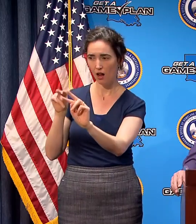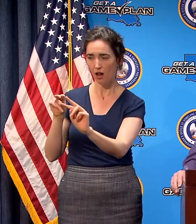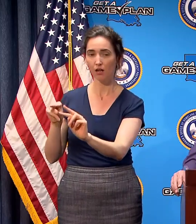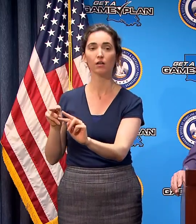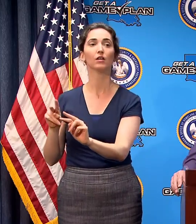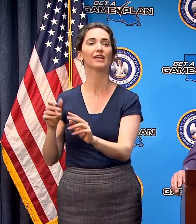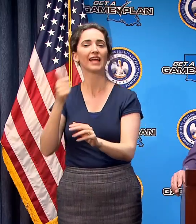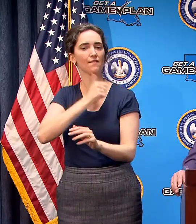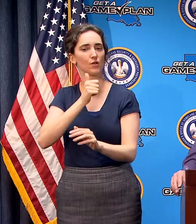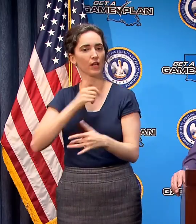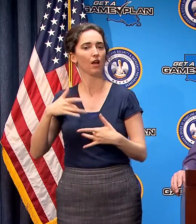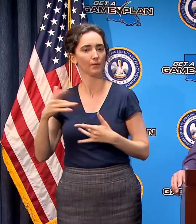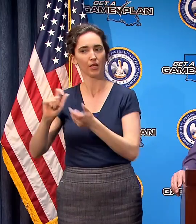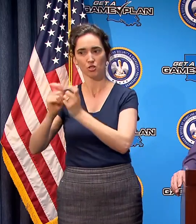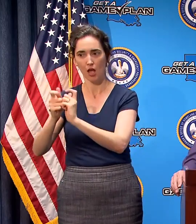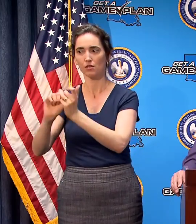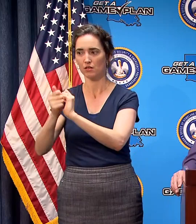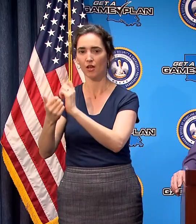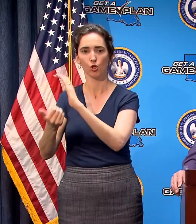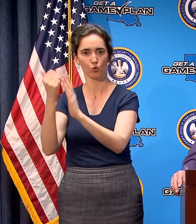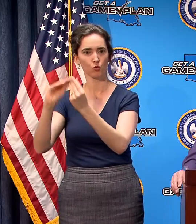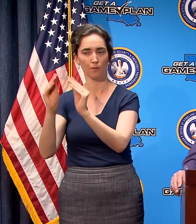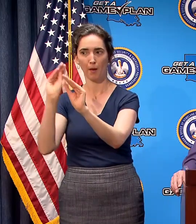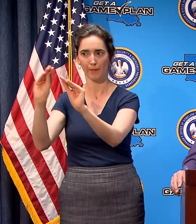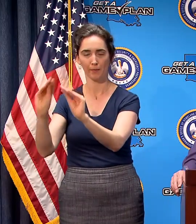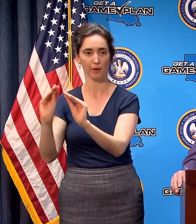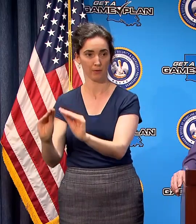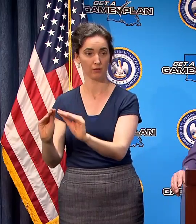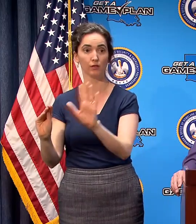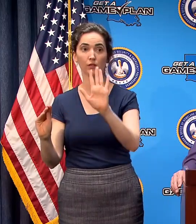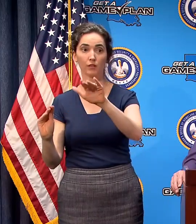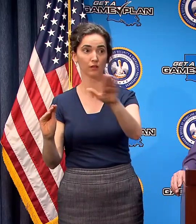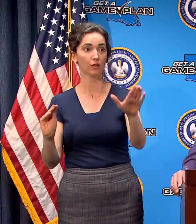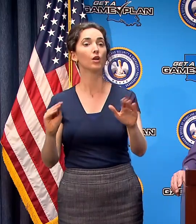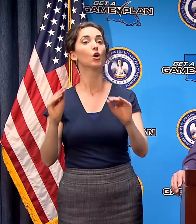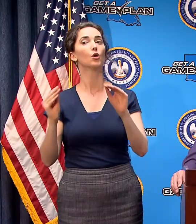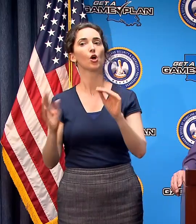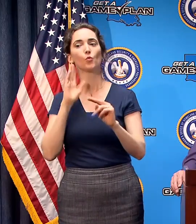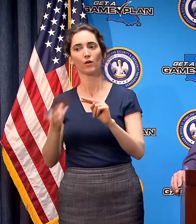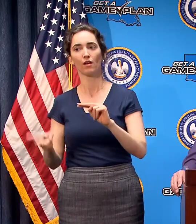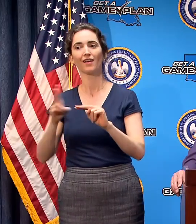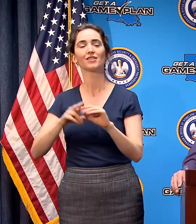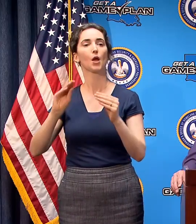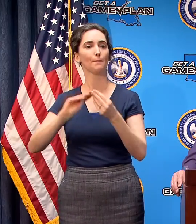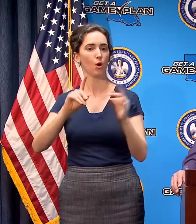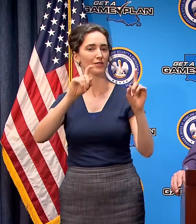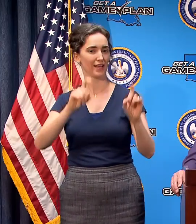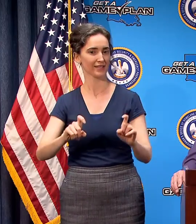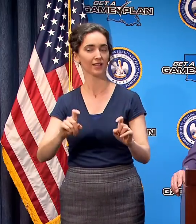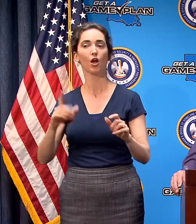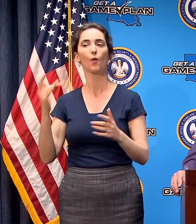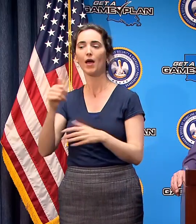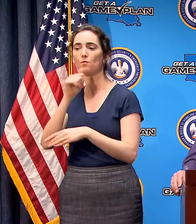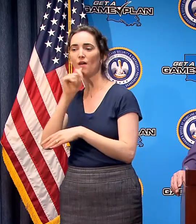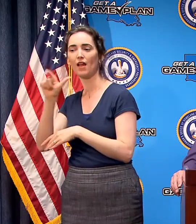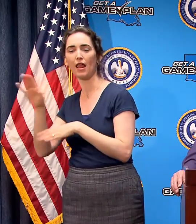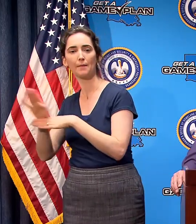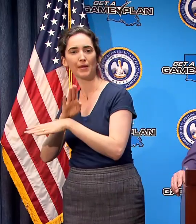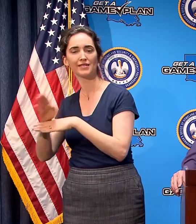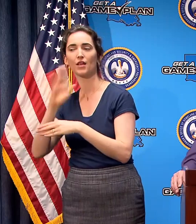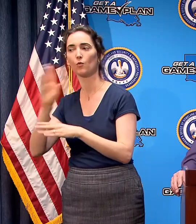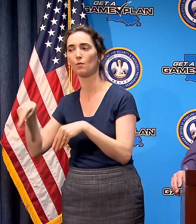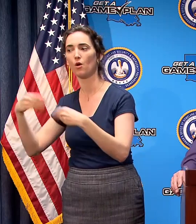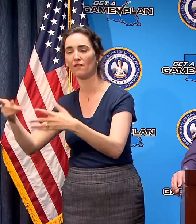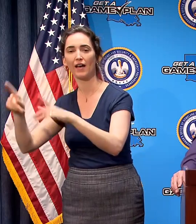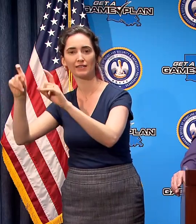updates every day as more testing comes online with more commercial and private providers and a